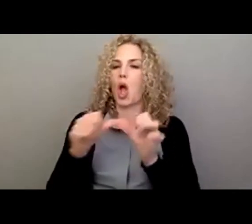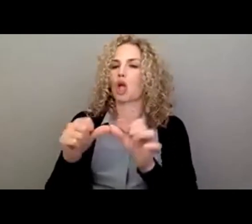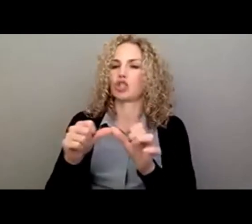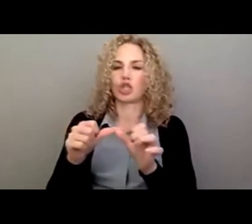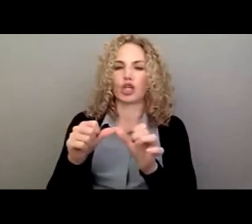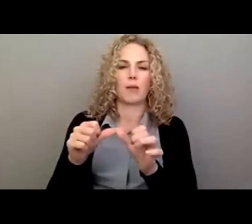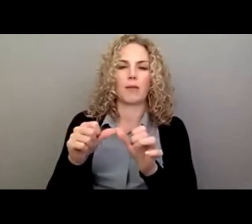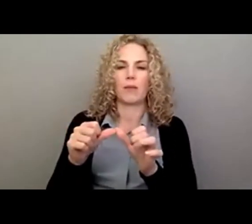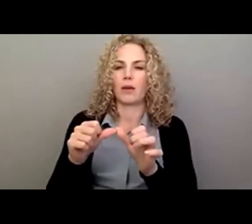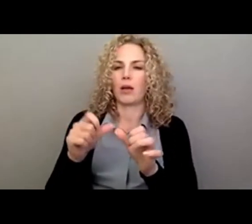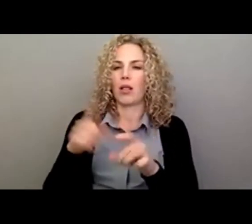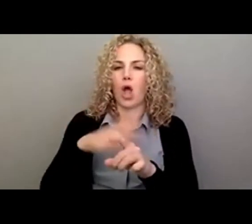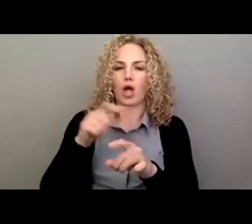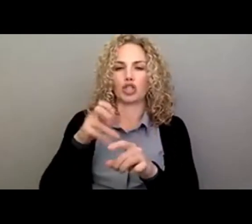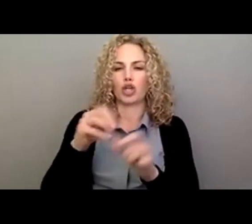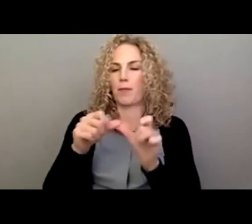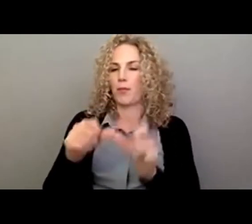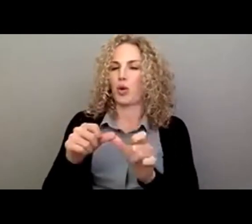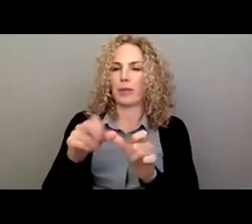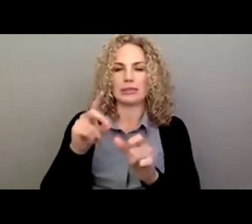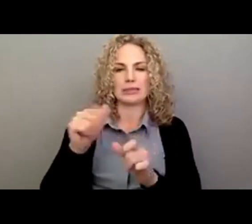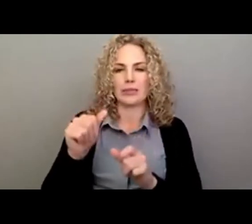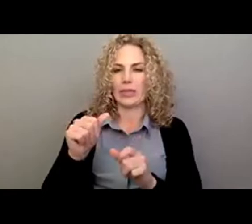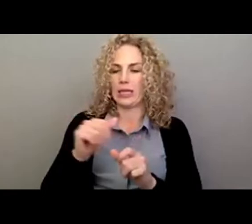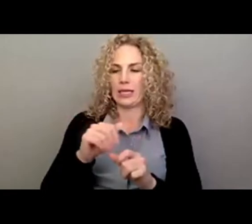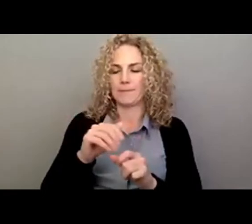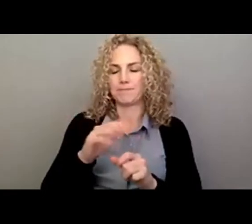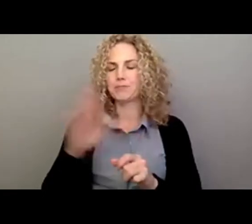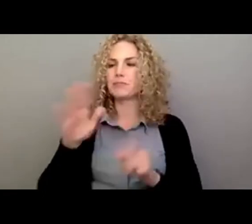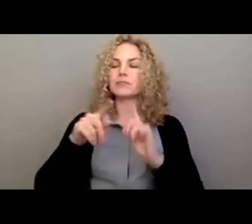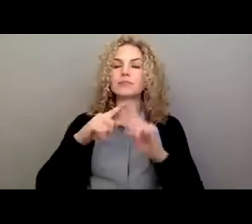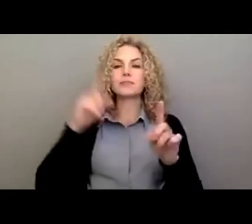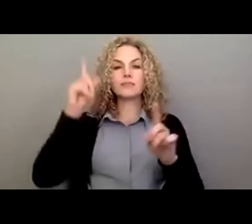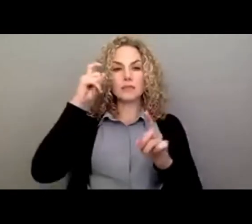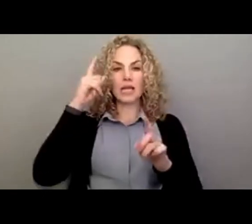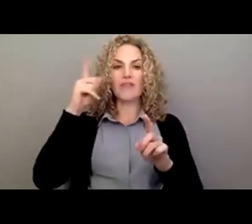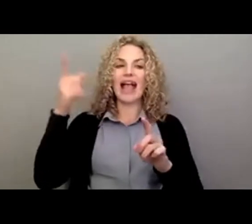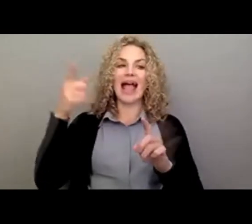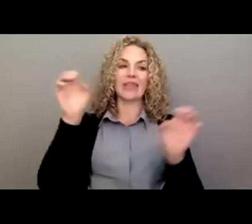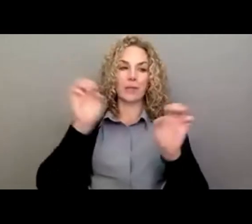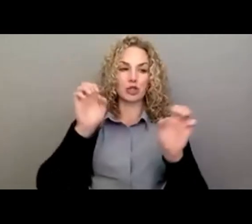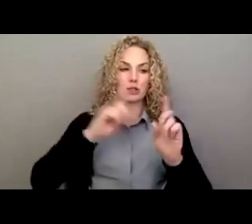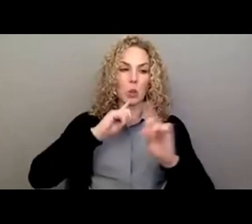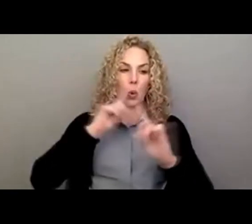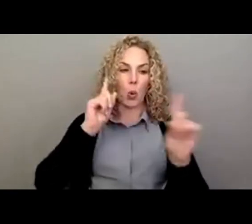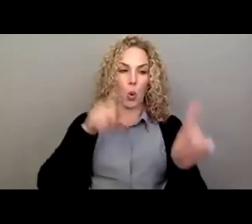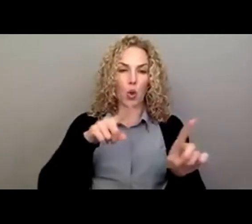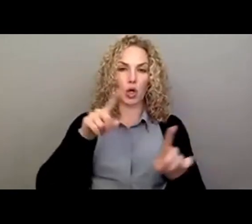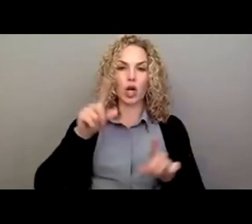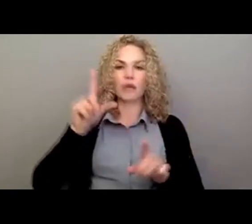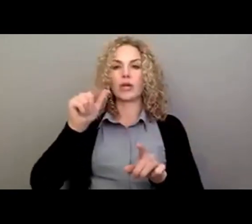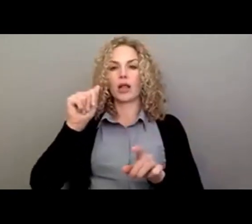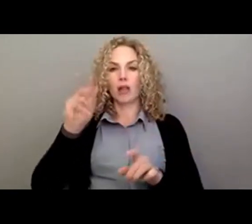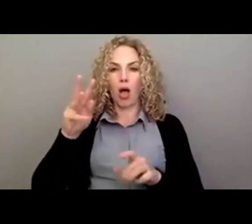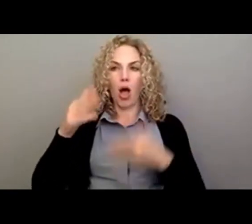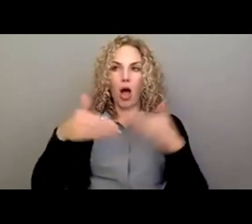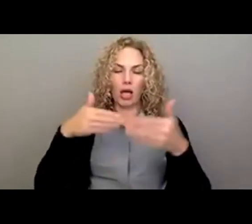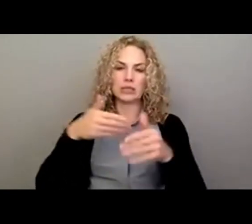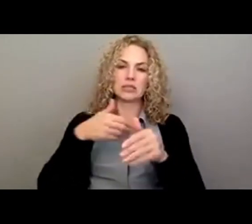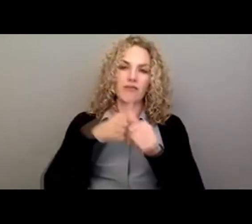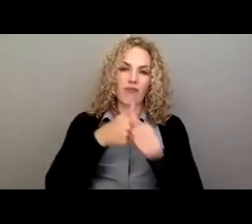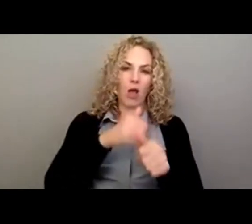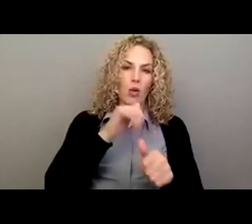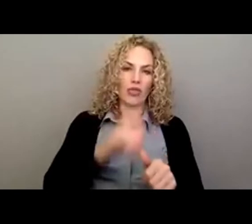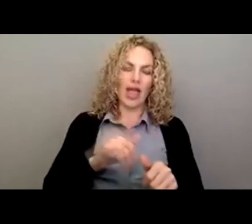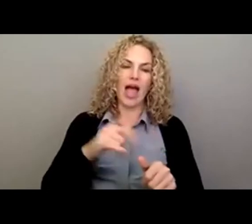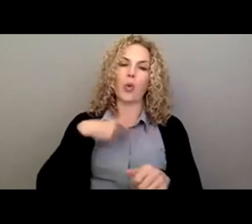if it was there. Eventually, the governor issued his emergency order and laws followed. And we really